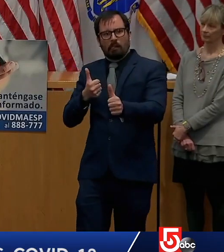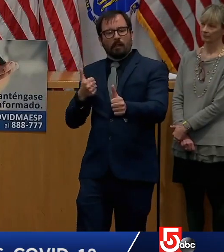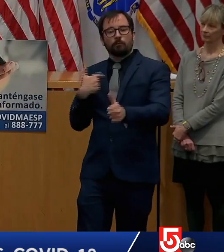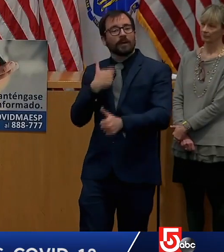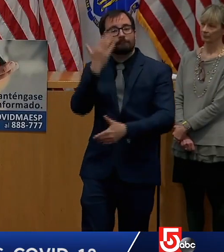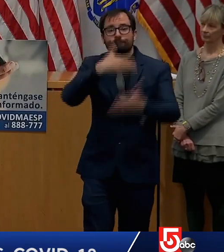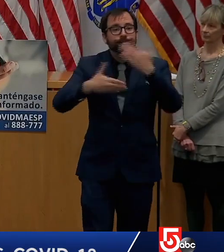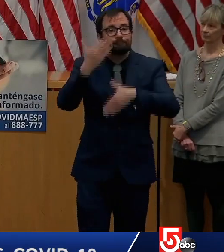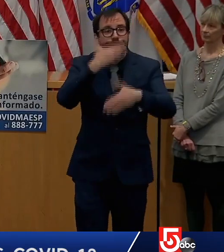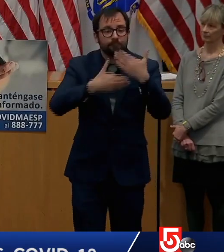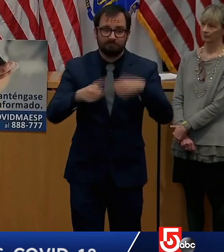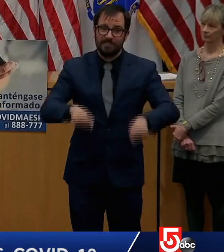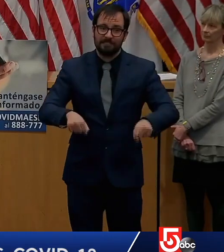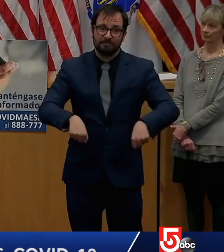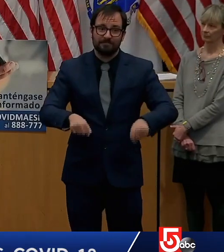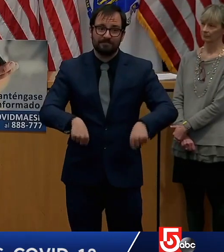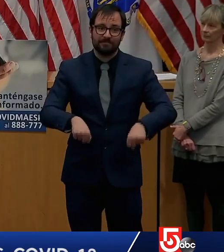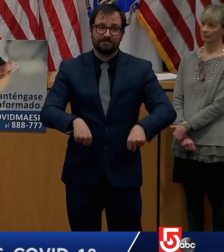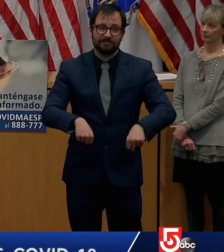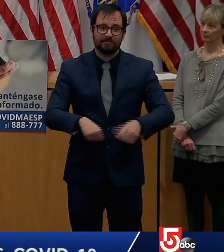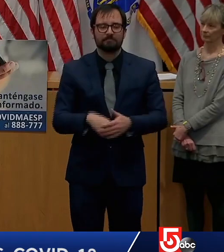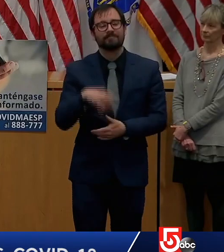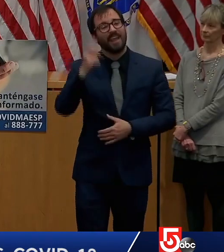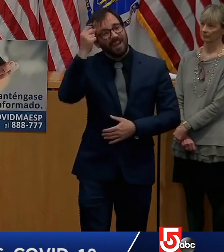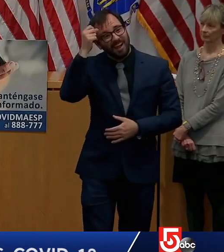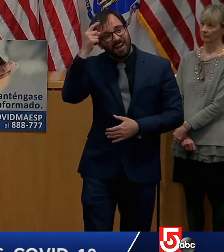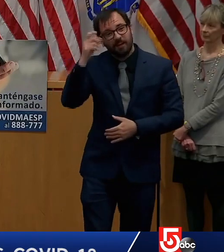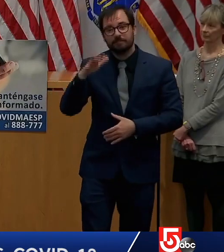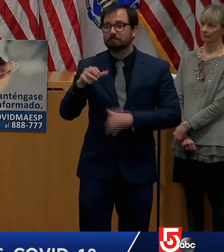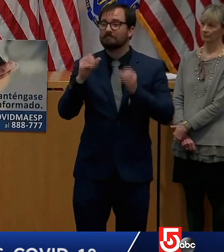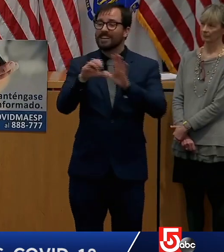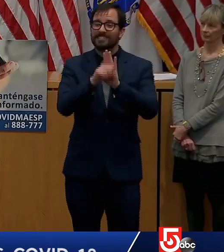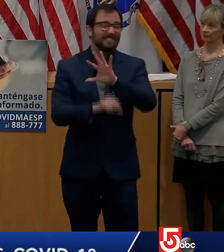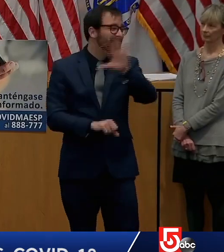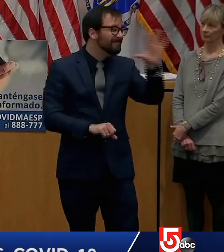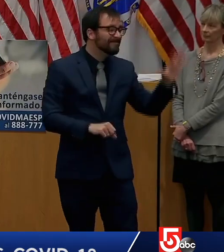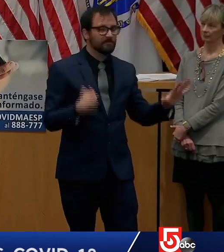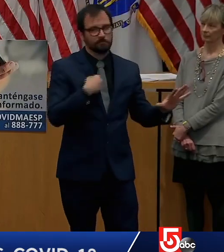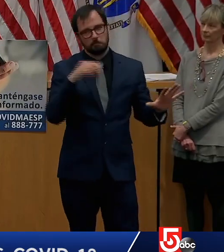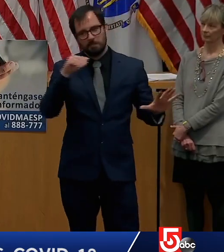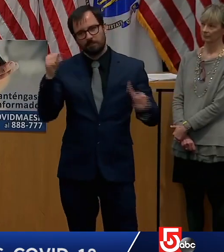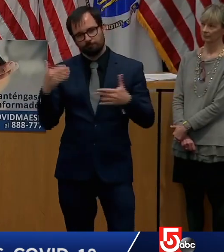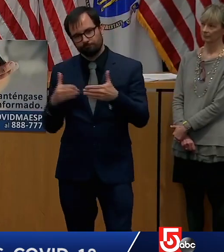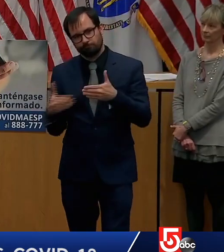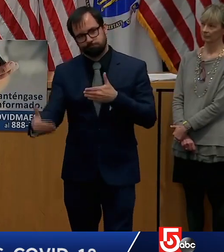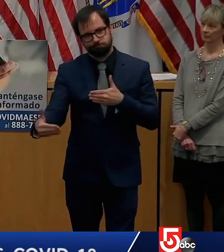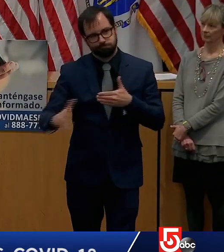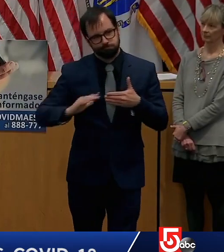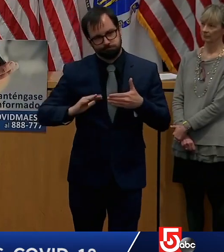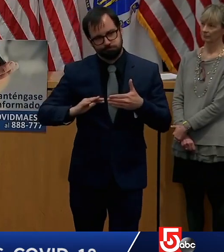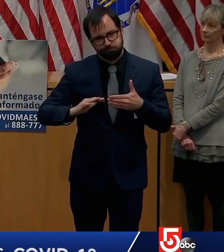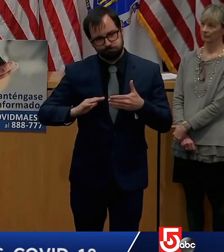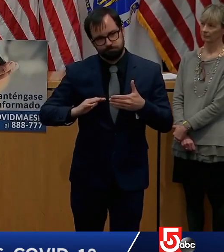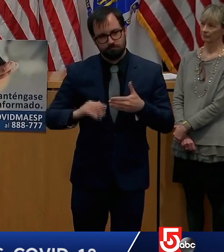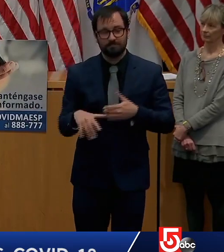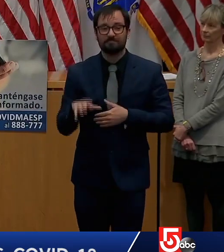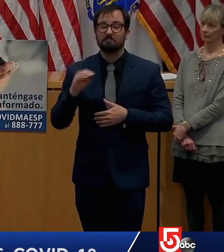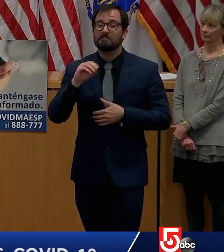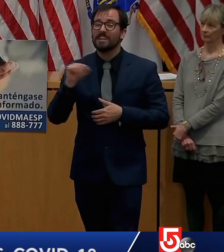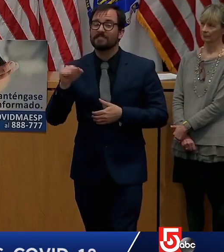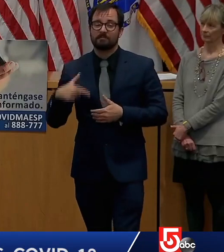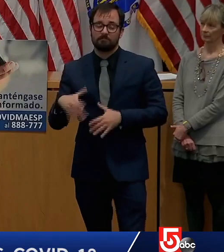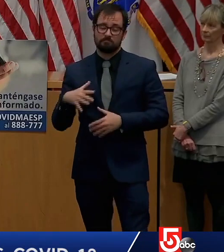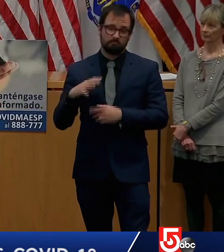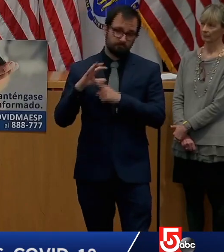to come out of this in a better situation because, in my opinion, we have the best teachers and principals in the country. Not every student has